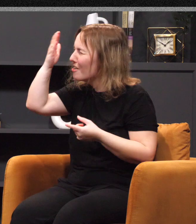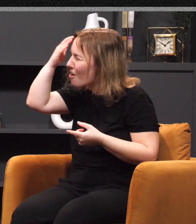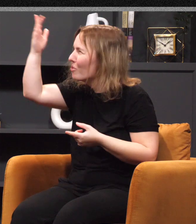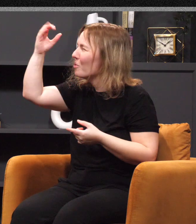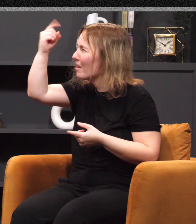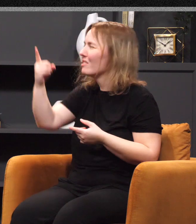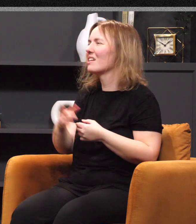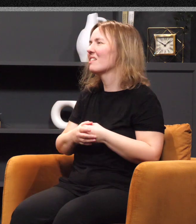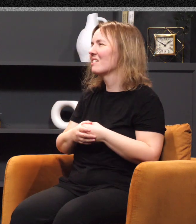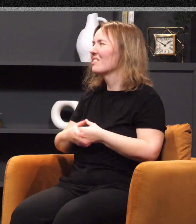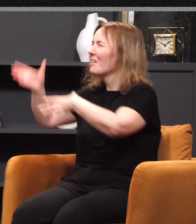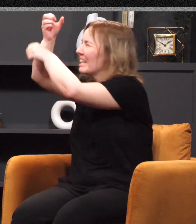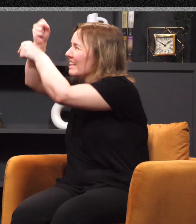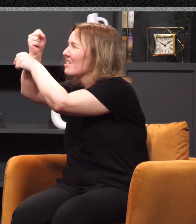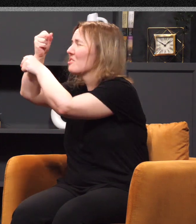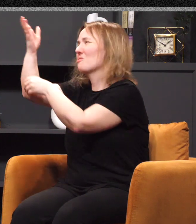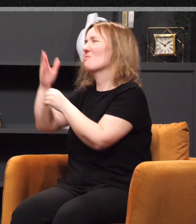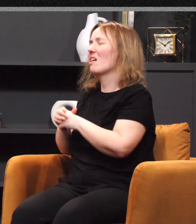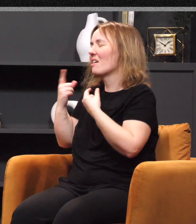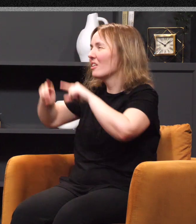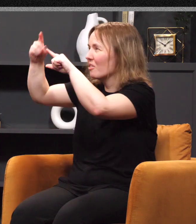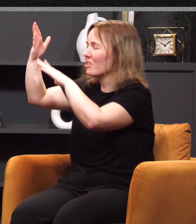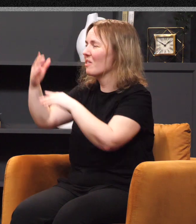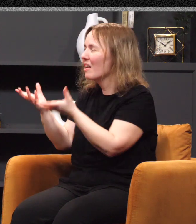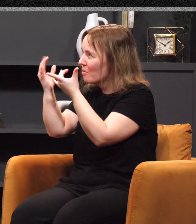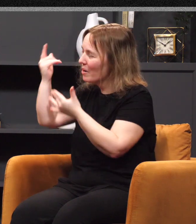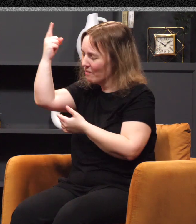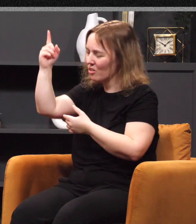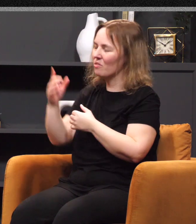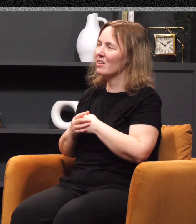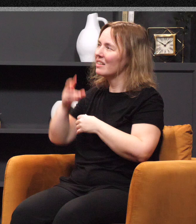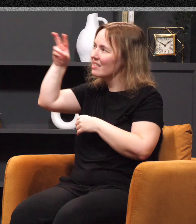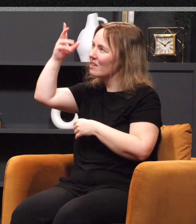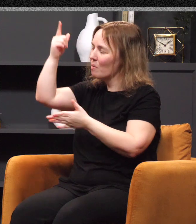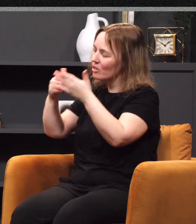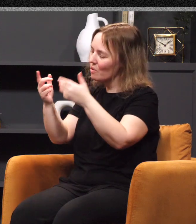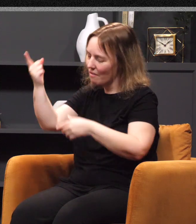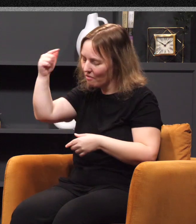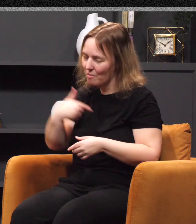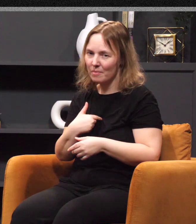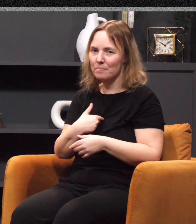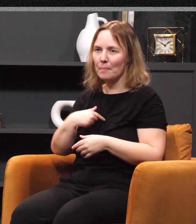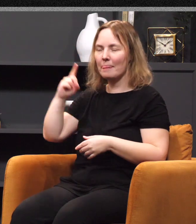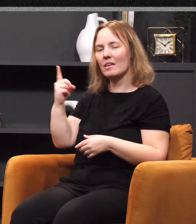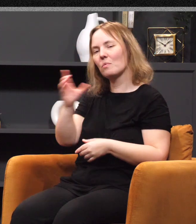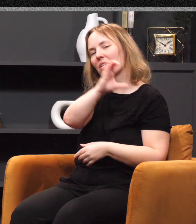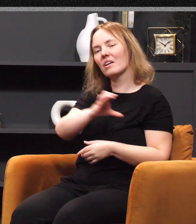And so, Lord, I'm going to cling to you. I'm going to come to you. I'm going to wait on you to see what it is that you have for me. And the one characteristic we see in